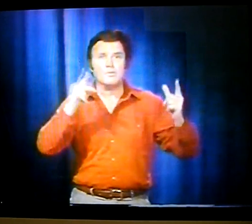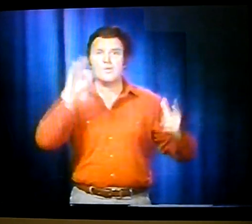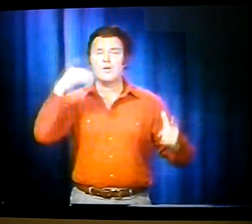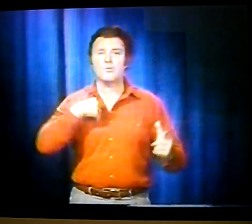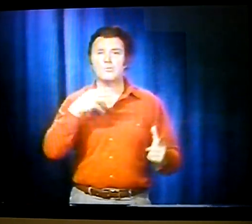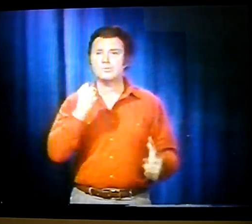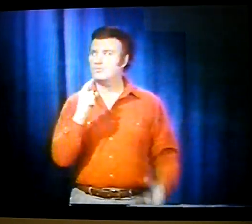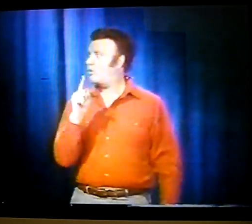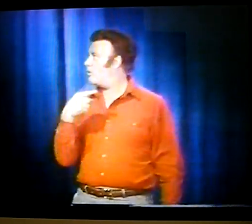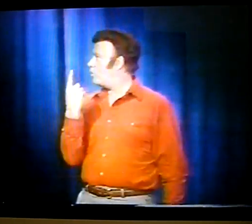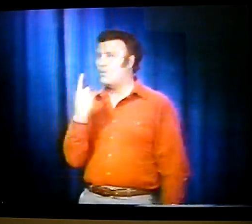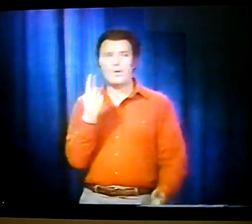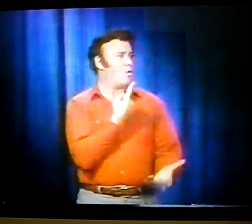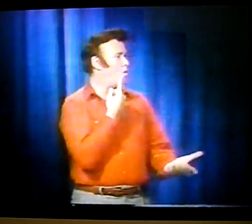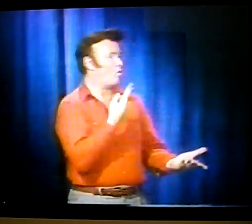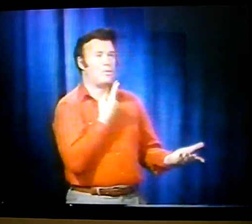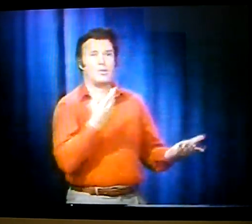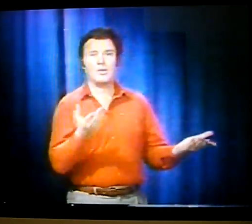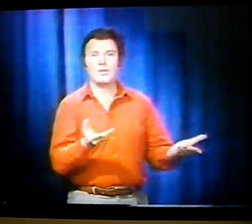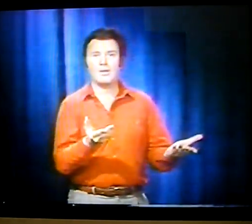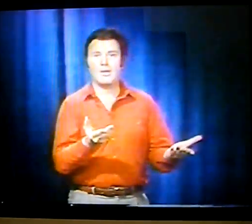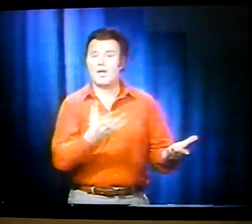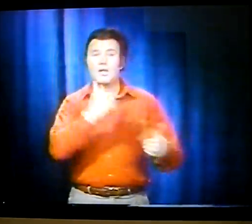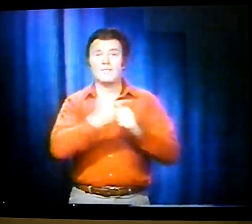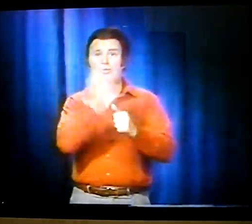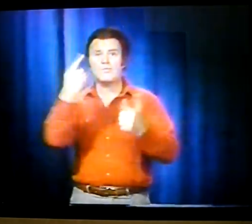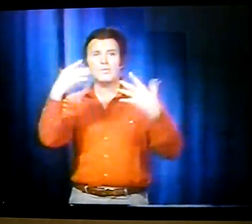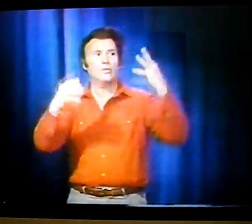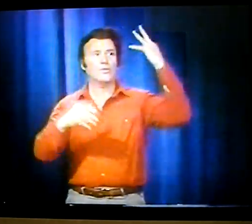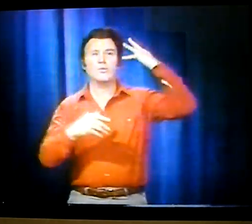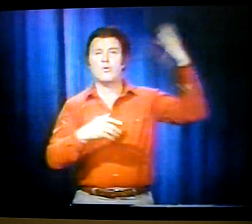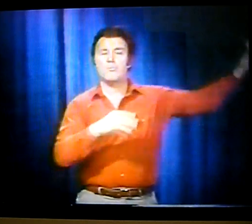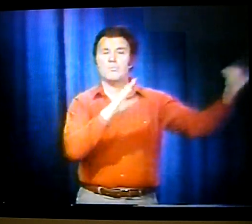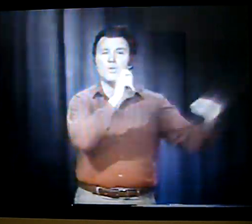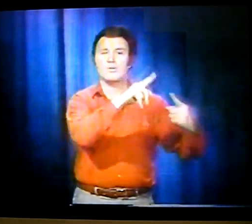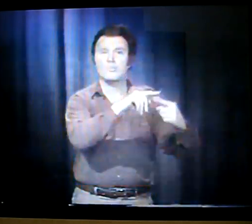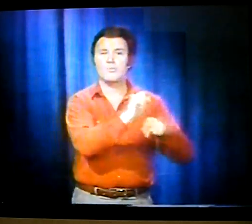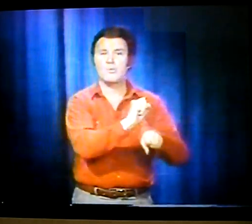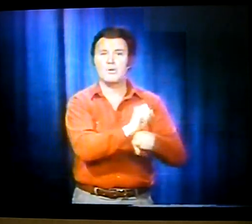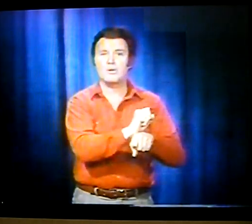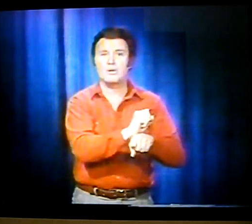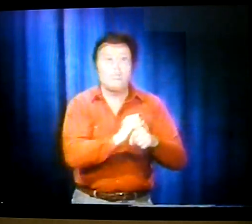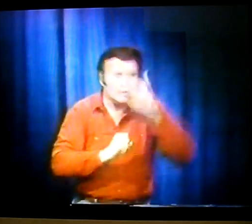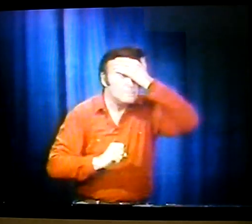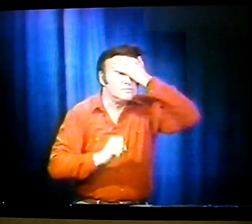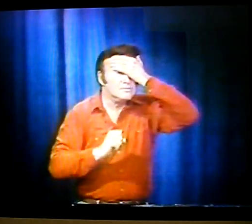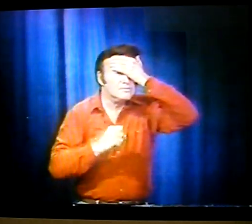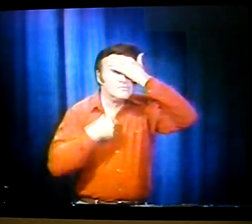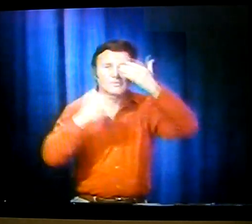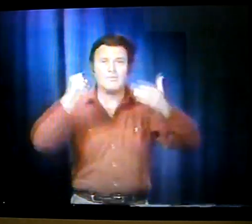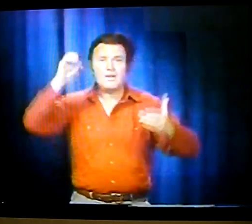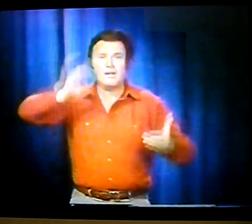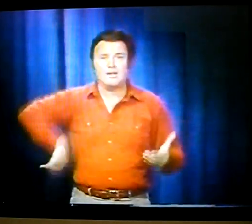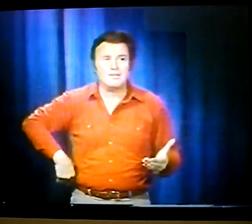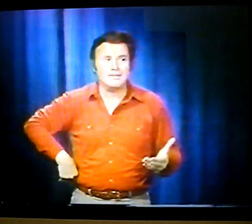I remember waking up, looking around when I was alone. They had left, went back to work without me.